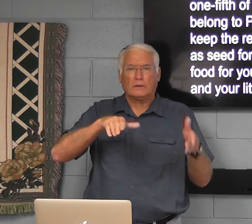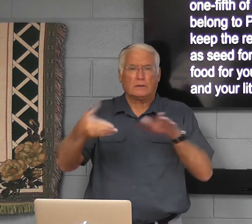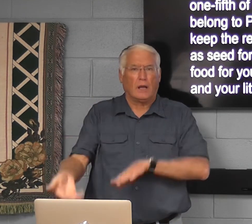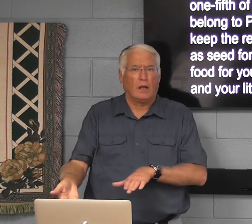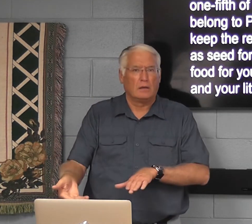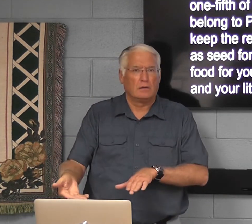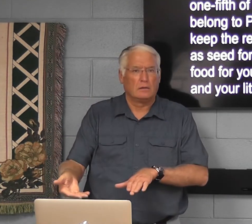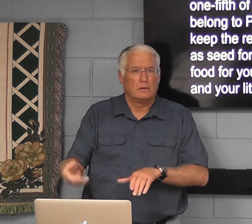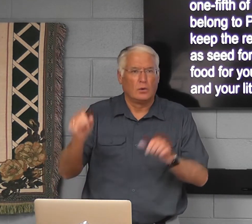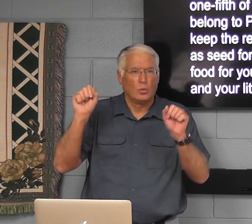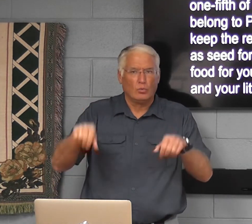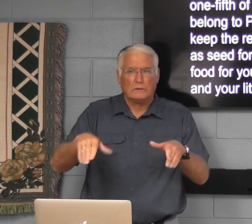Because they could have died.